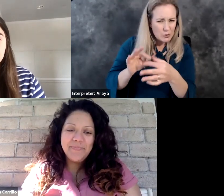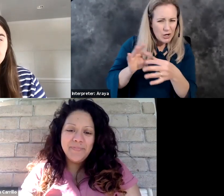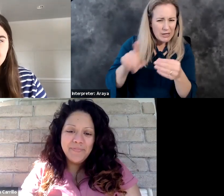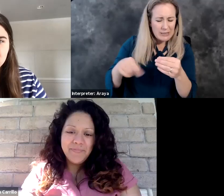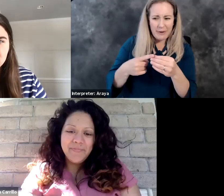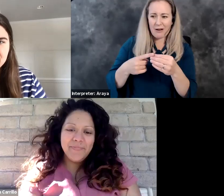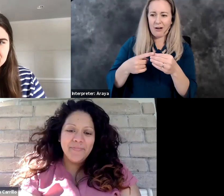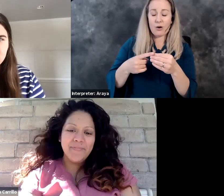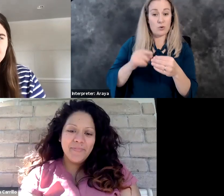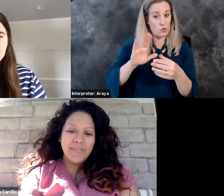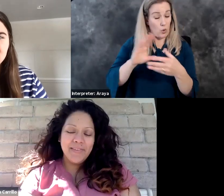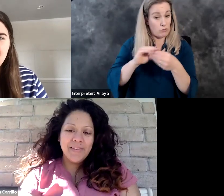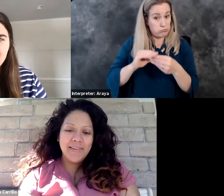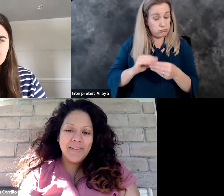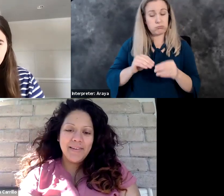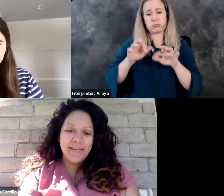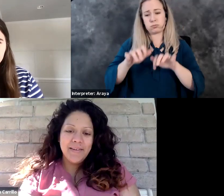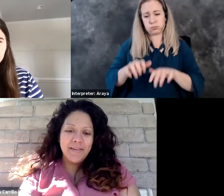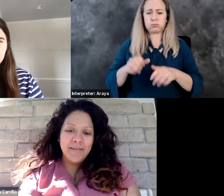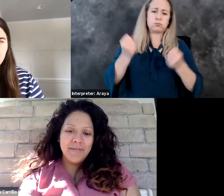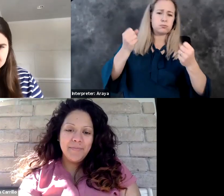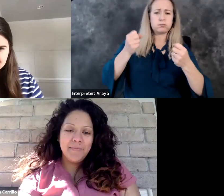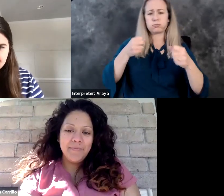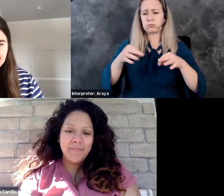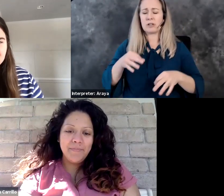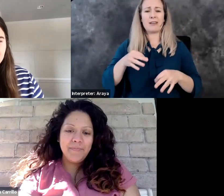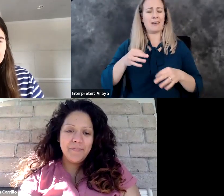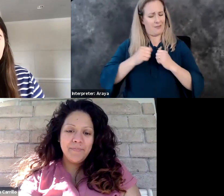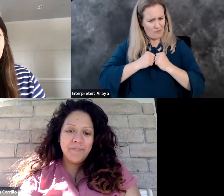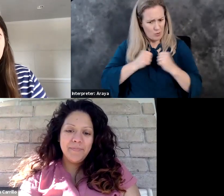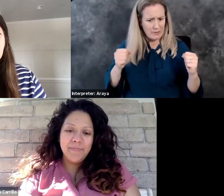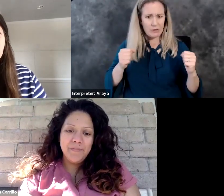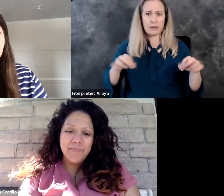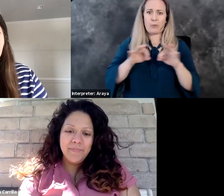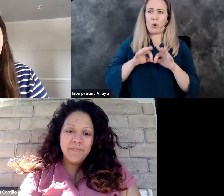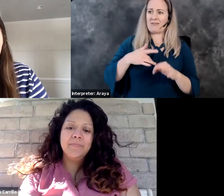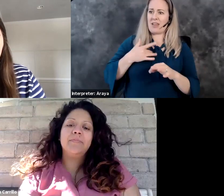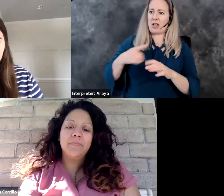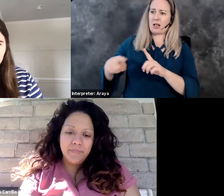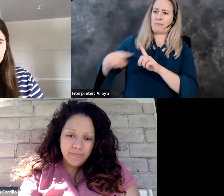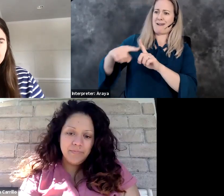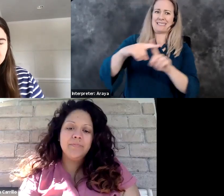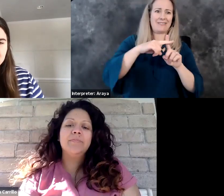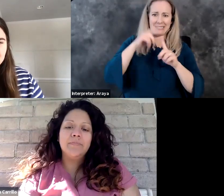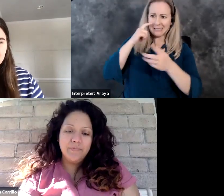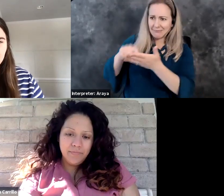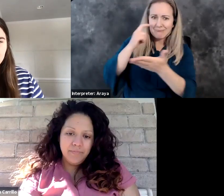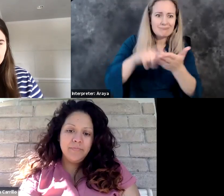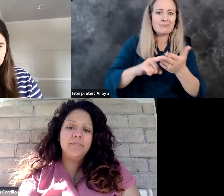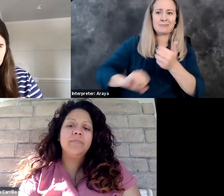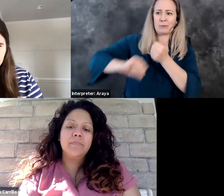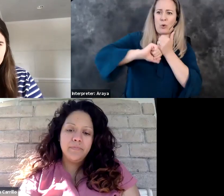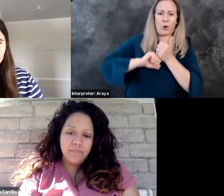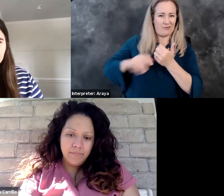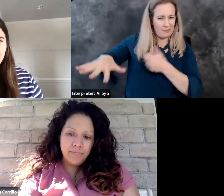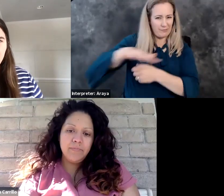in your testimony and how that really helped you feel the positivity and the strength of your community. Are there other ways that you've seen vulnerability